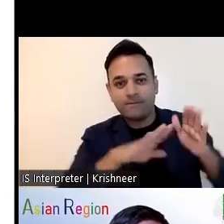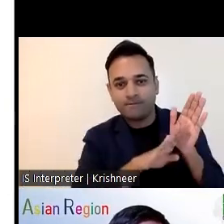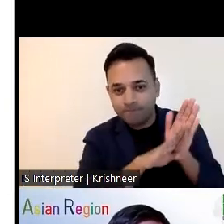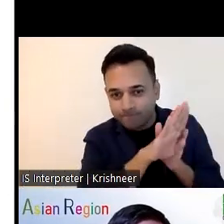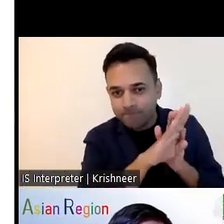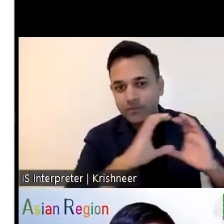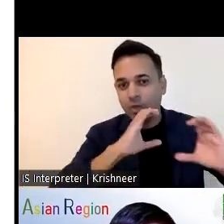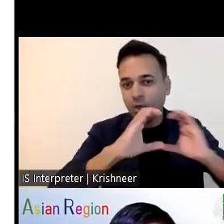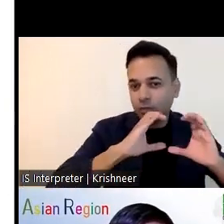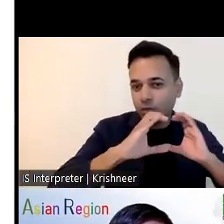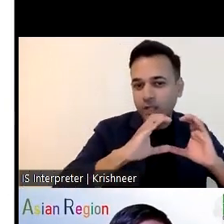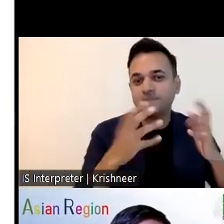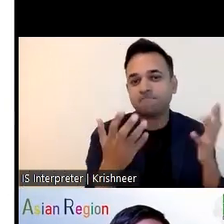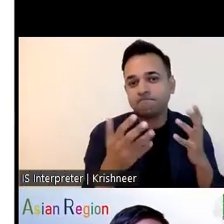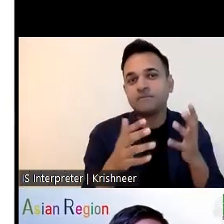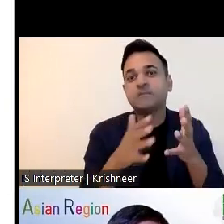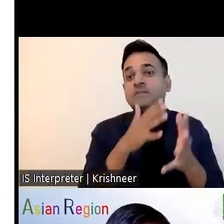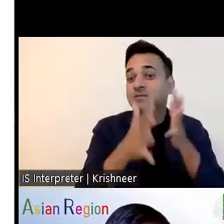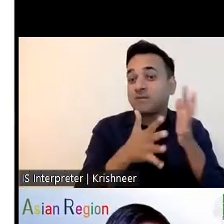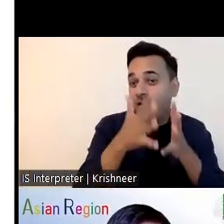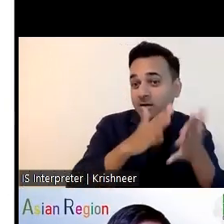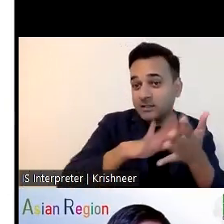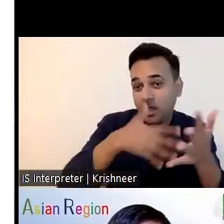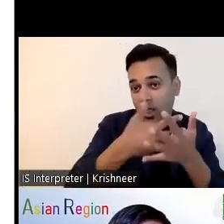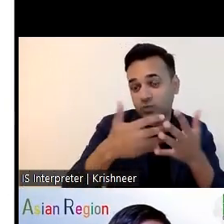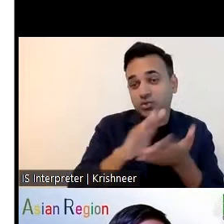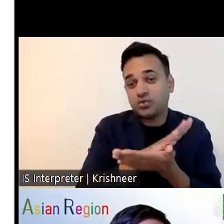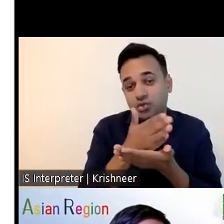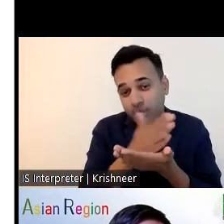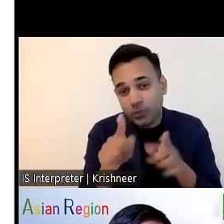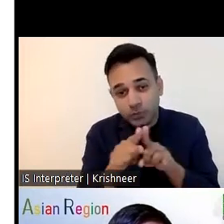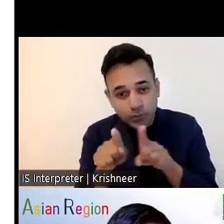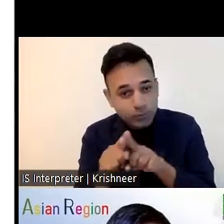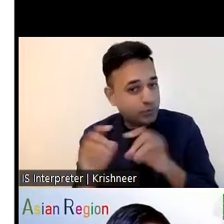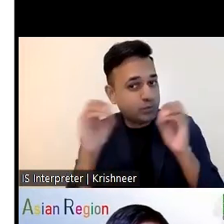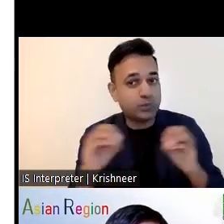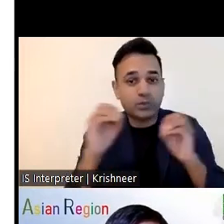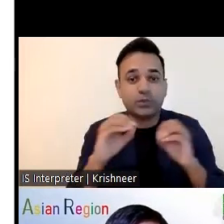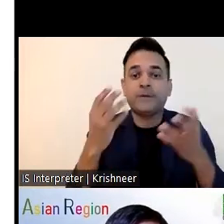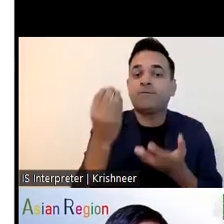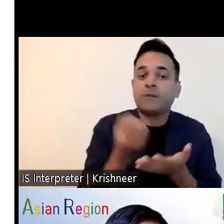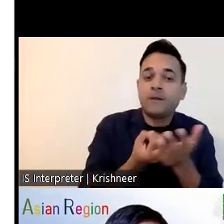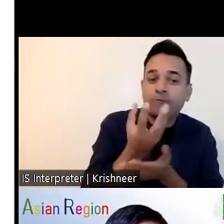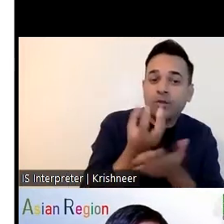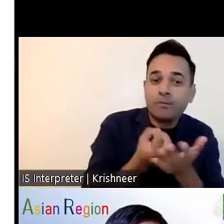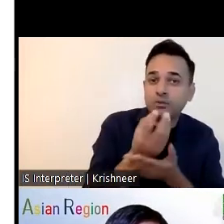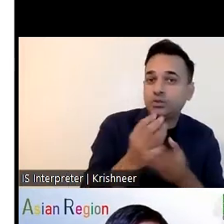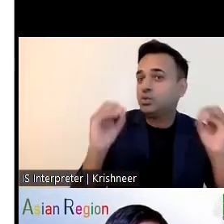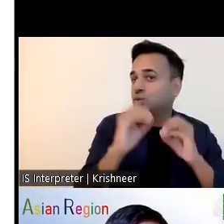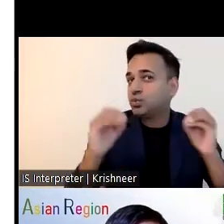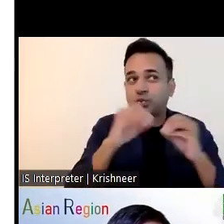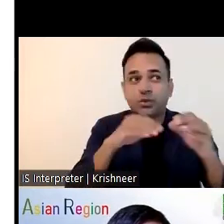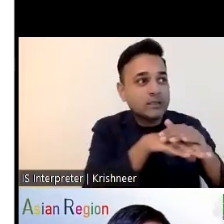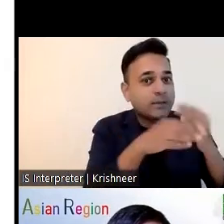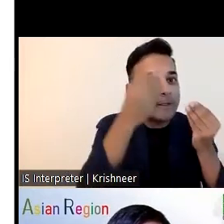persons with disabilities don't have career guidance how they can ensure their bright future how